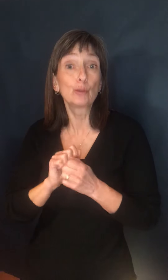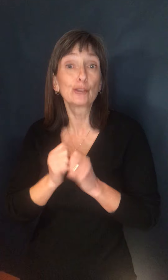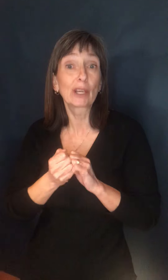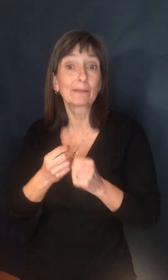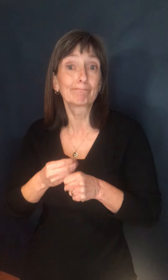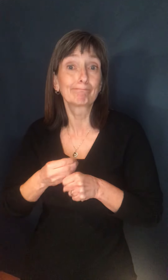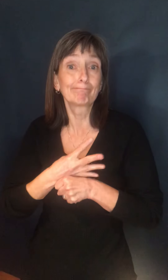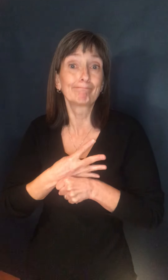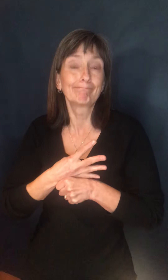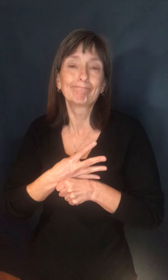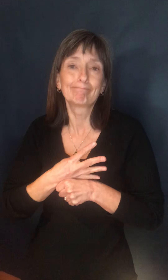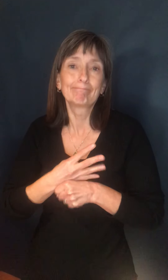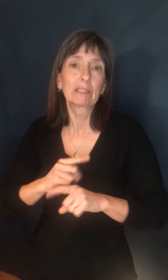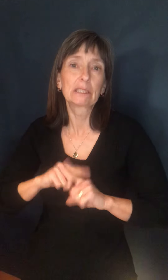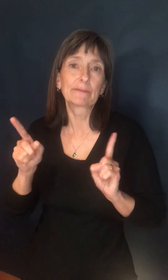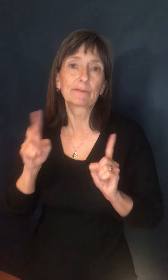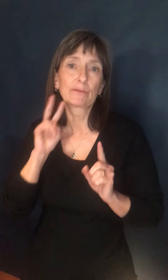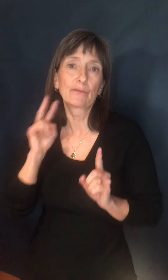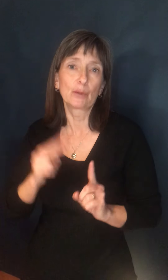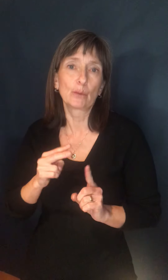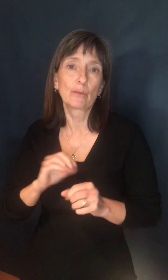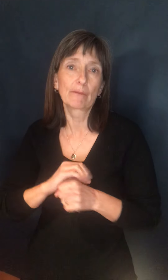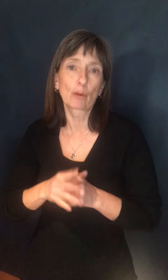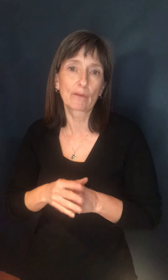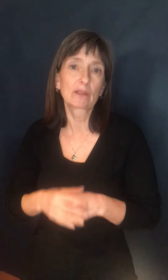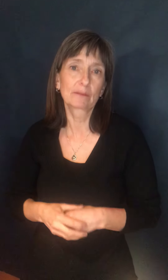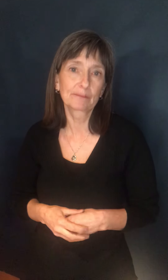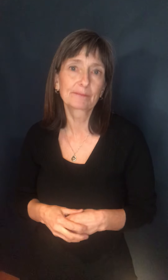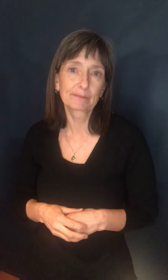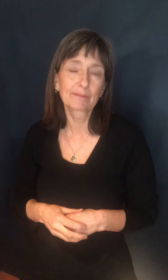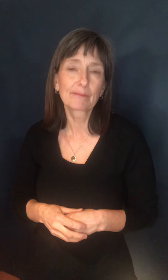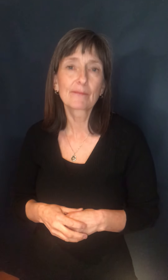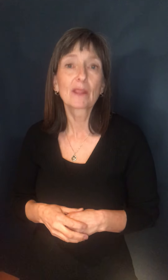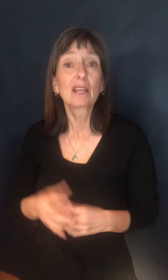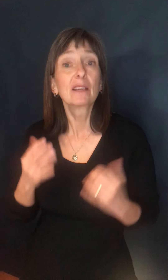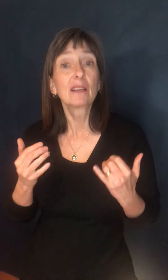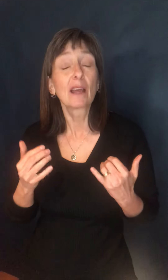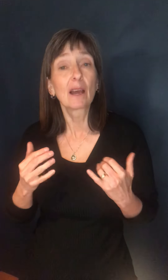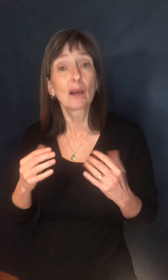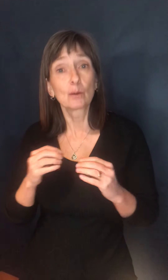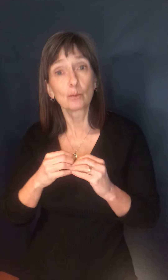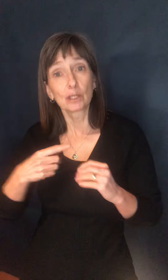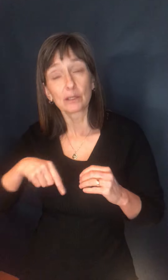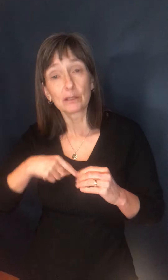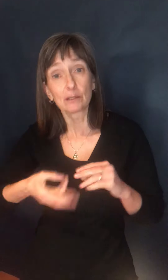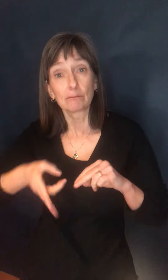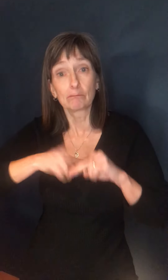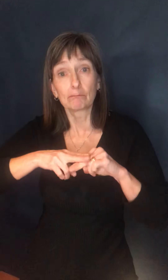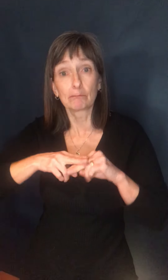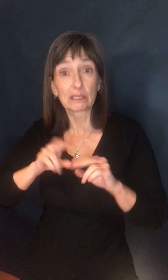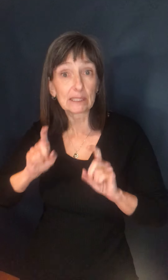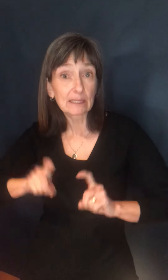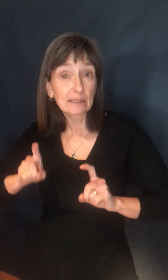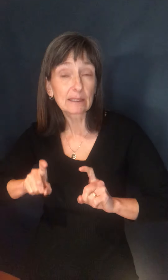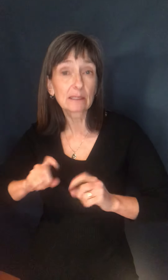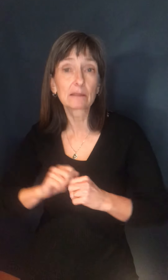this virus. And so, uh, you know, we've, we've looked at testing and, um, increasing testing in rotational workers, for example.